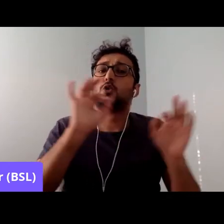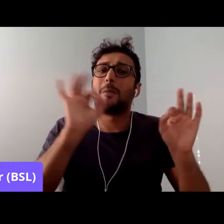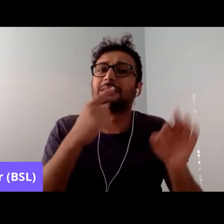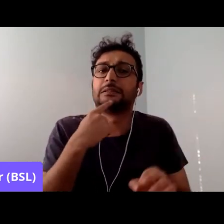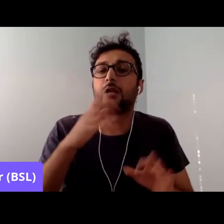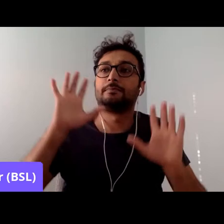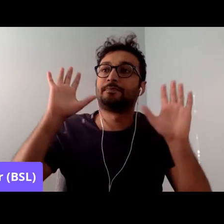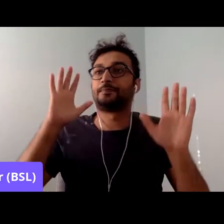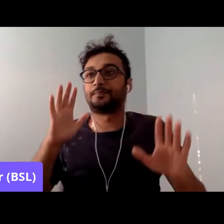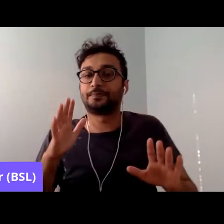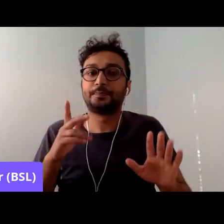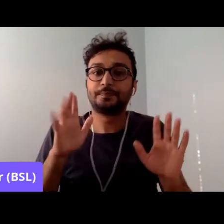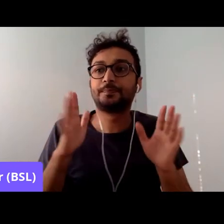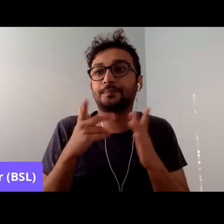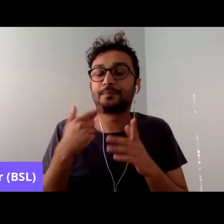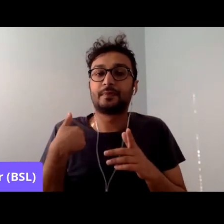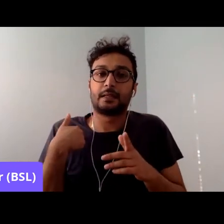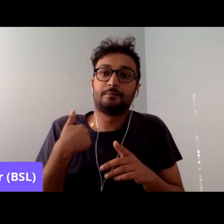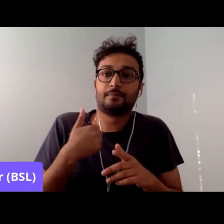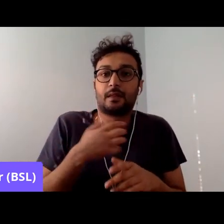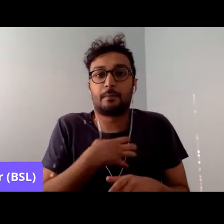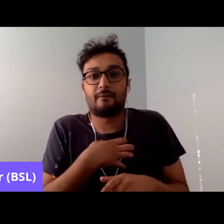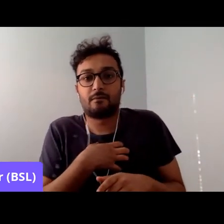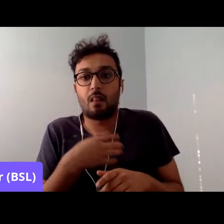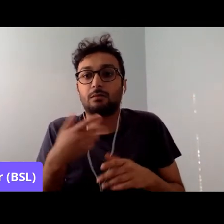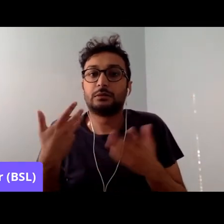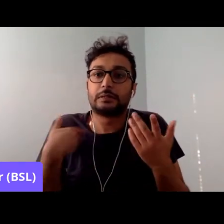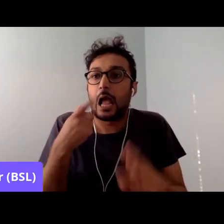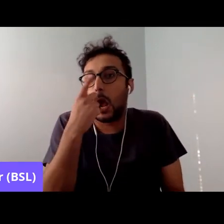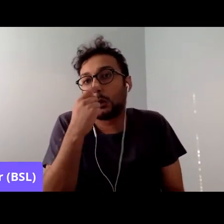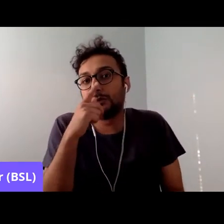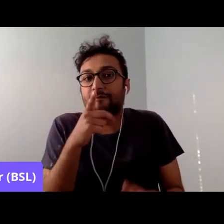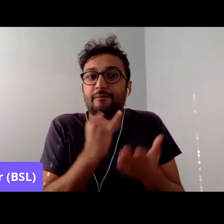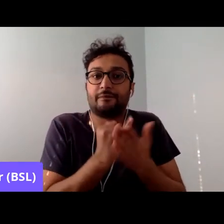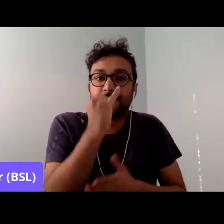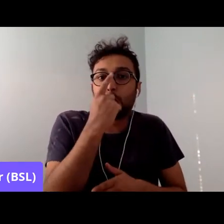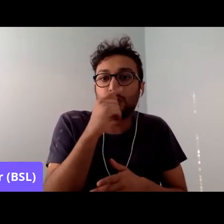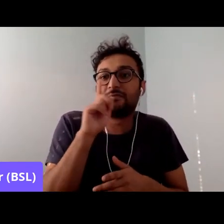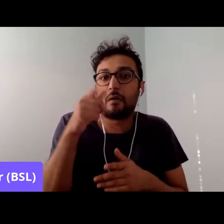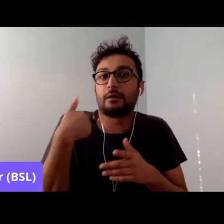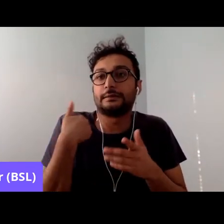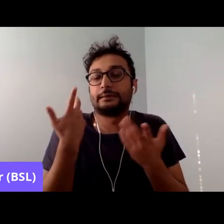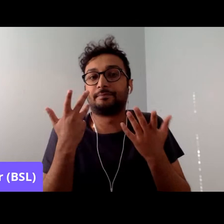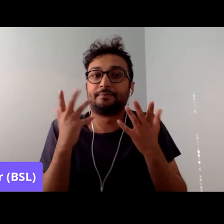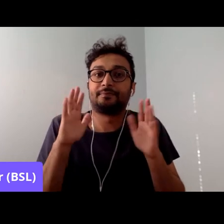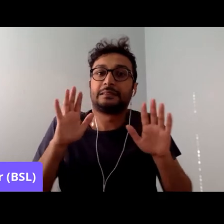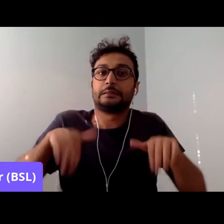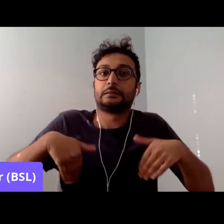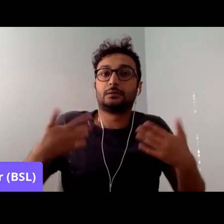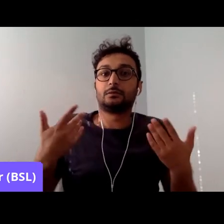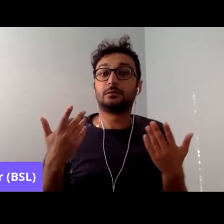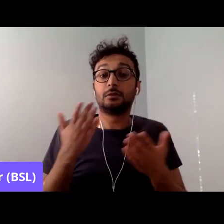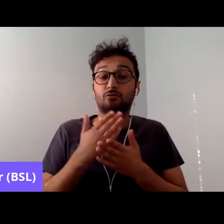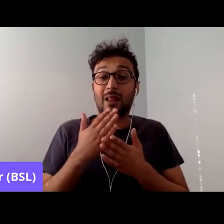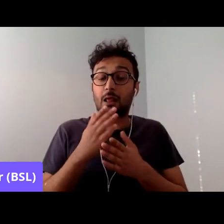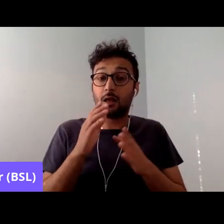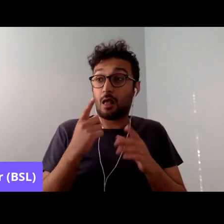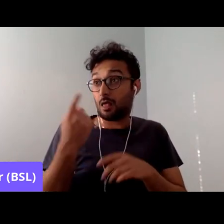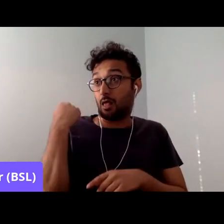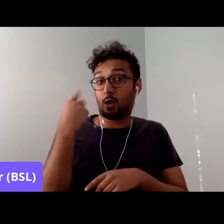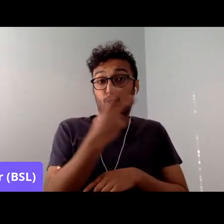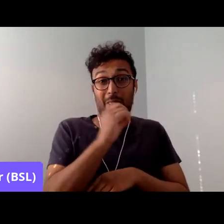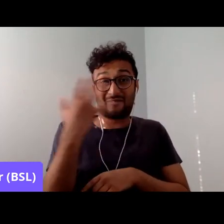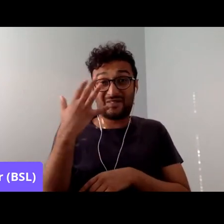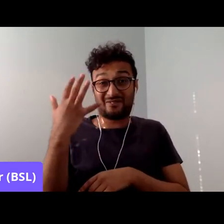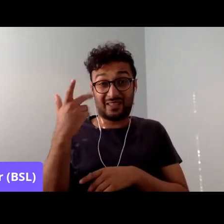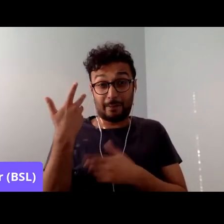Yes, I had a chance to block it, but I took my eye off the ball. Not one person involved in that 2015 general election campaign.